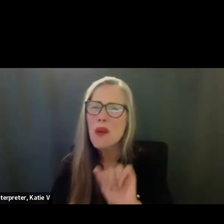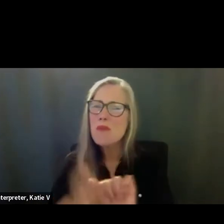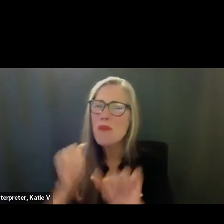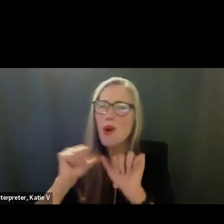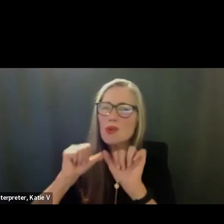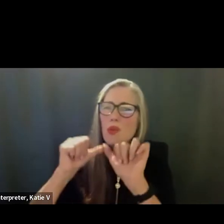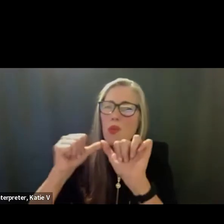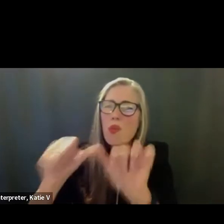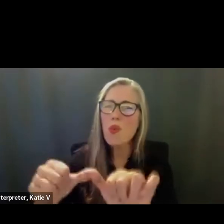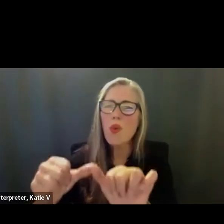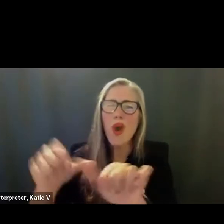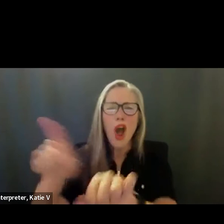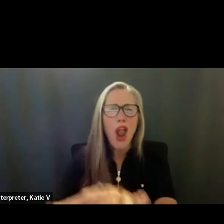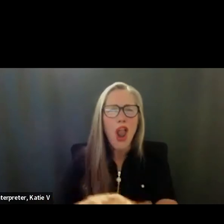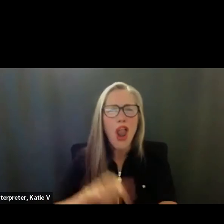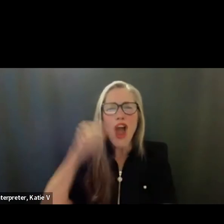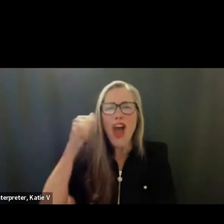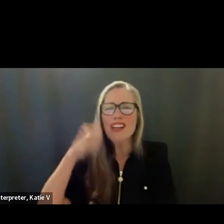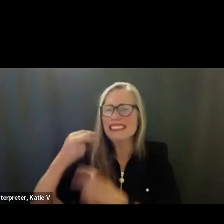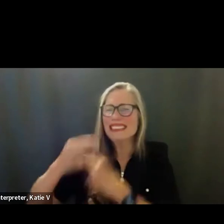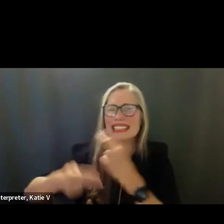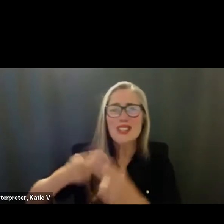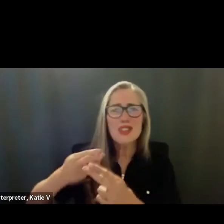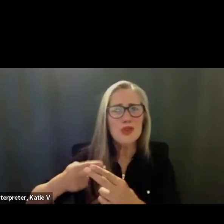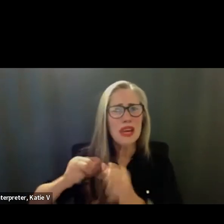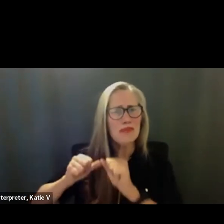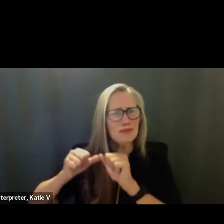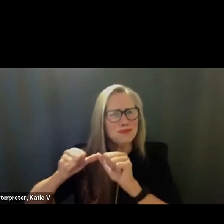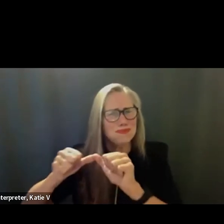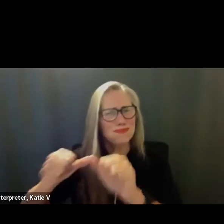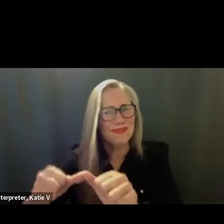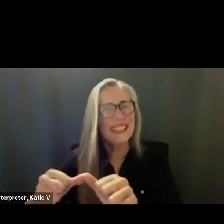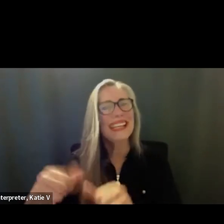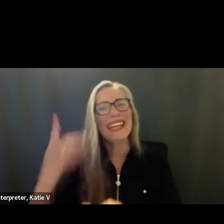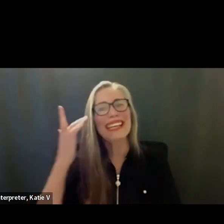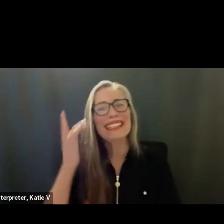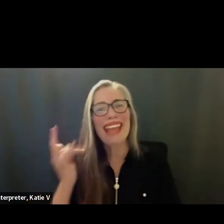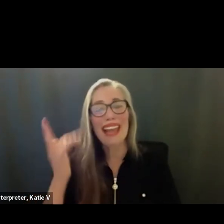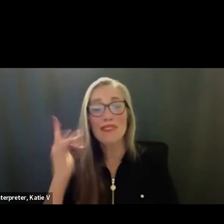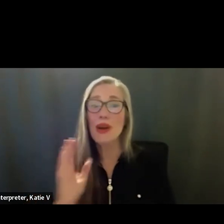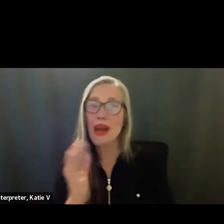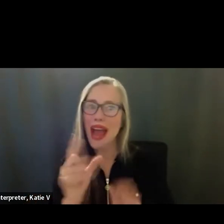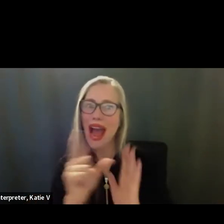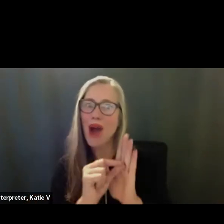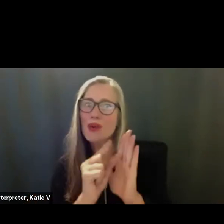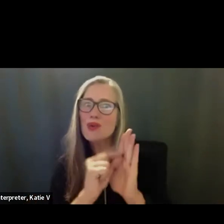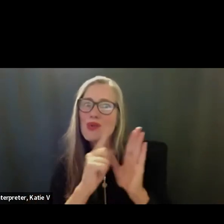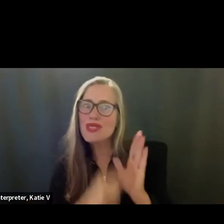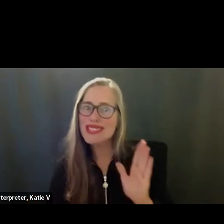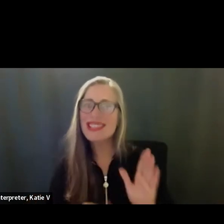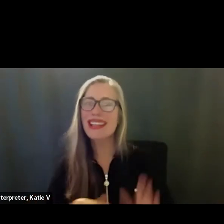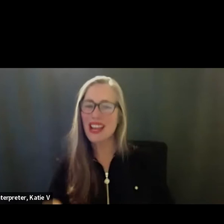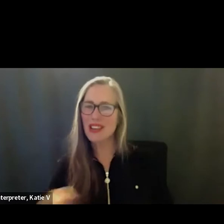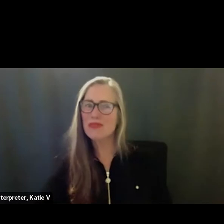we're excited to welcome Club Rush, which happens in the month of September where the students set up. There's an example, table